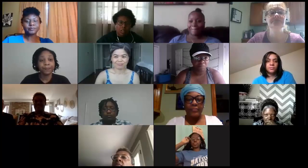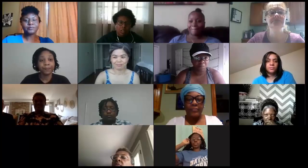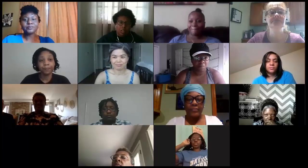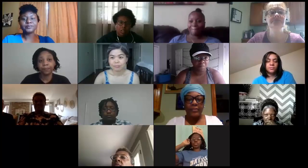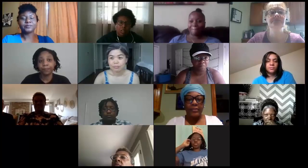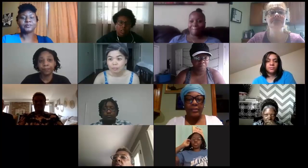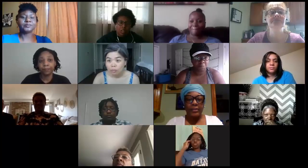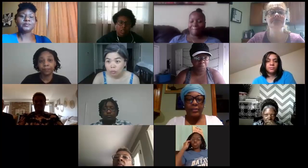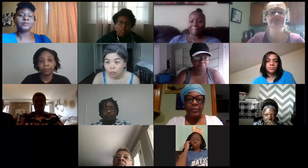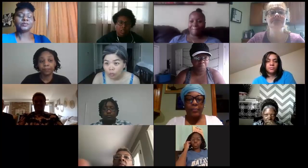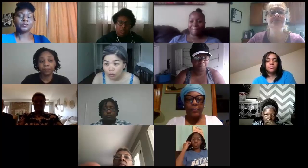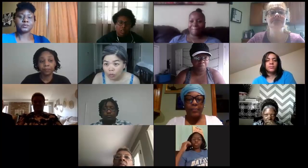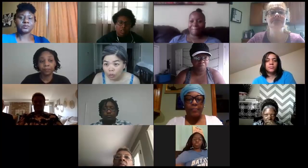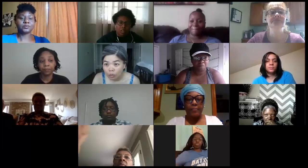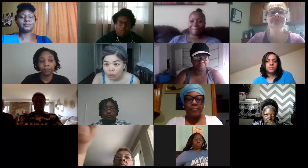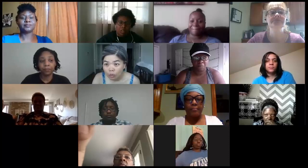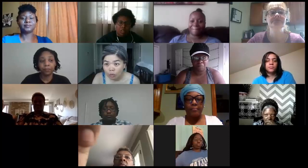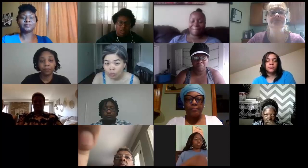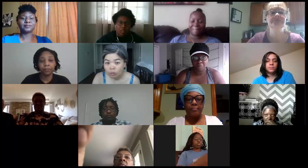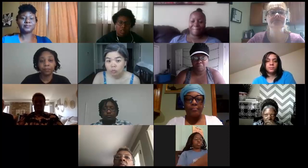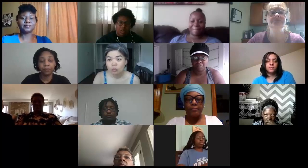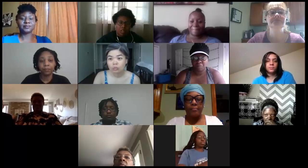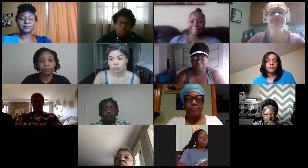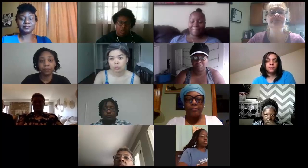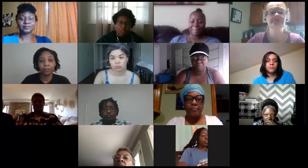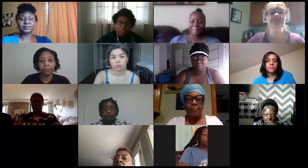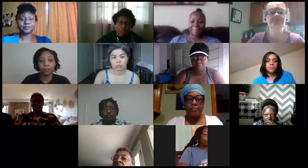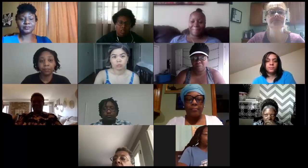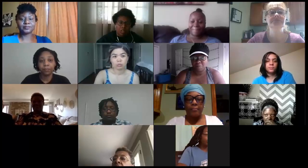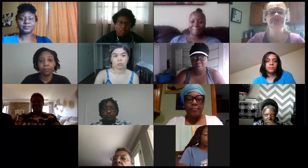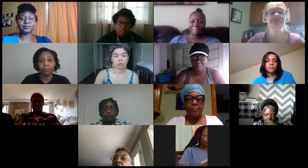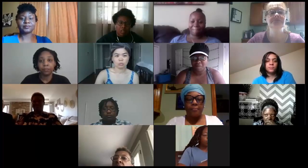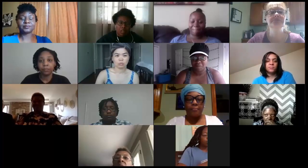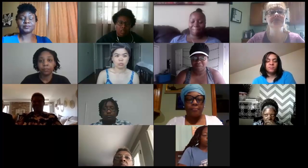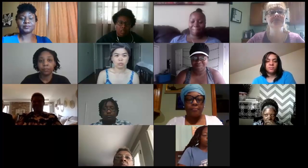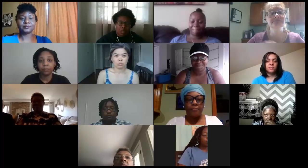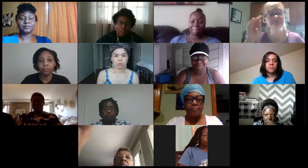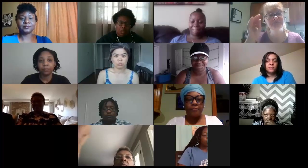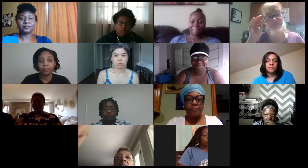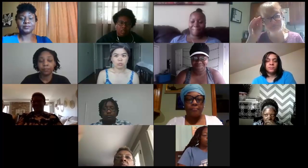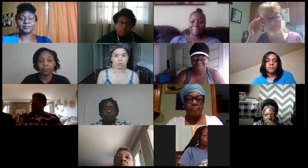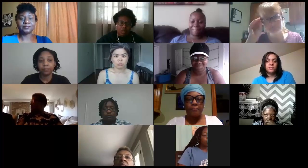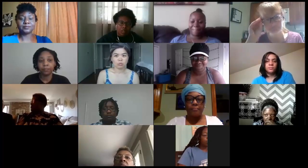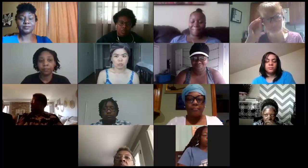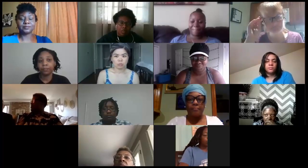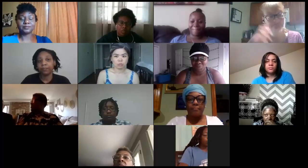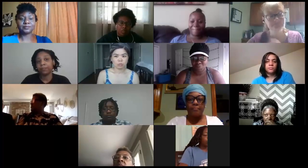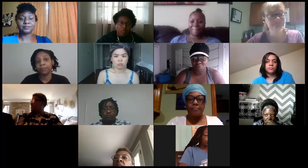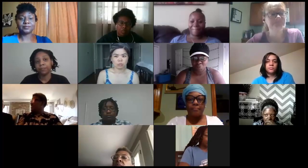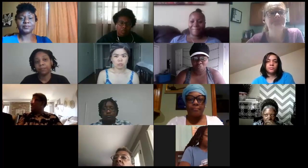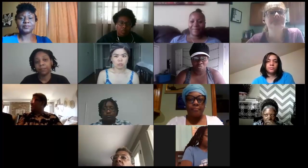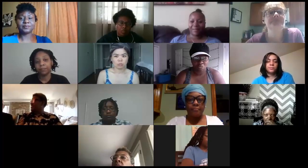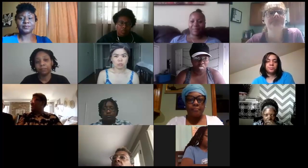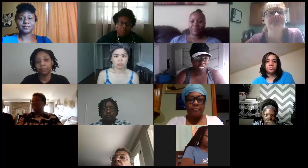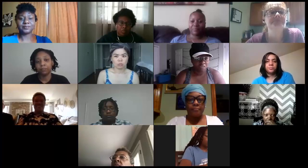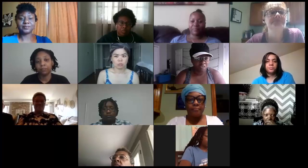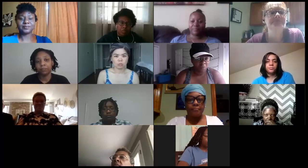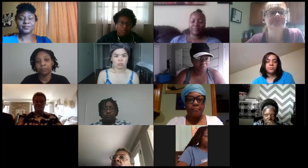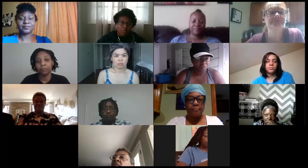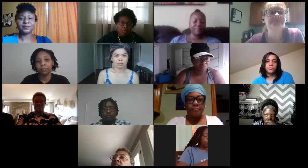bigger when she's speaking and then you'll see just a couple of the other boxes I just wanted to say that just in case Tawana is getting really small because you're